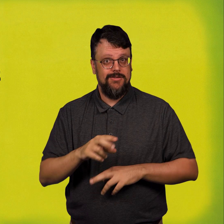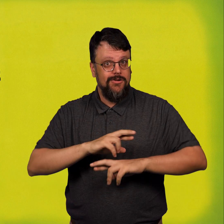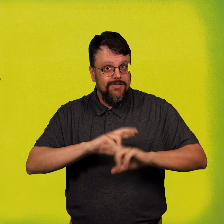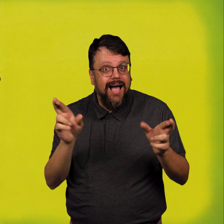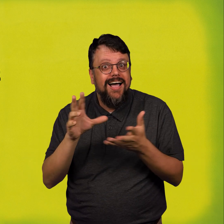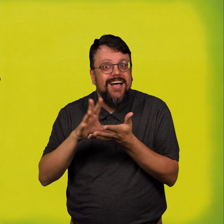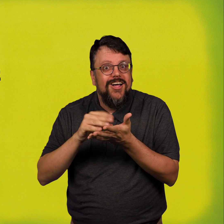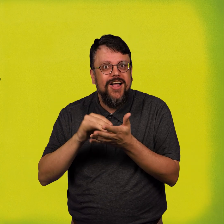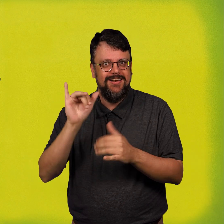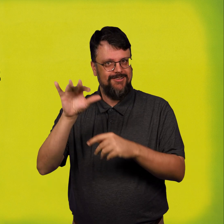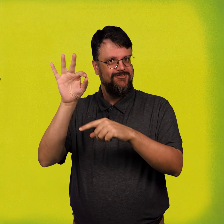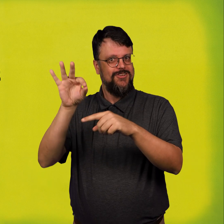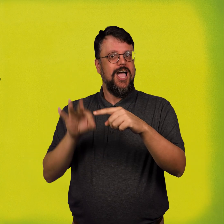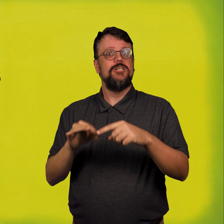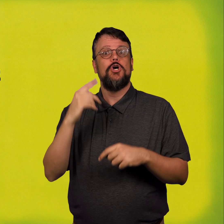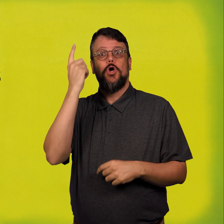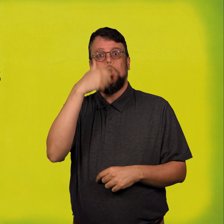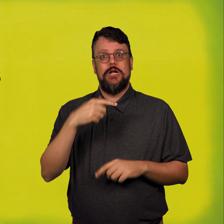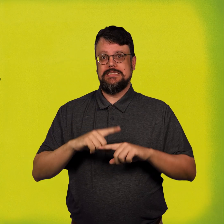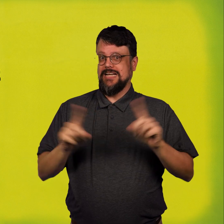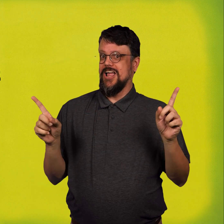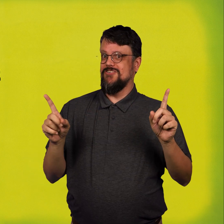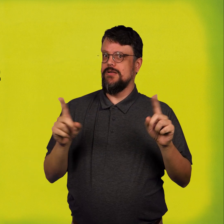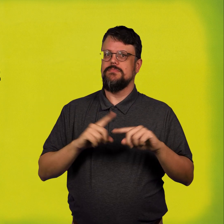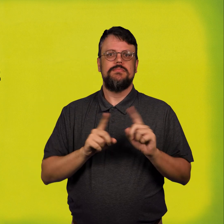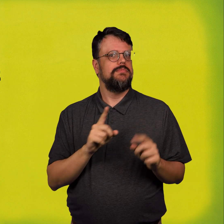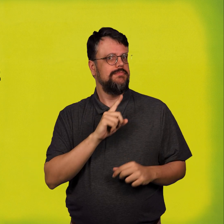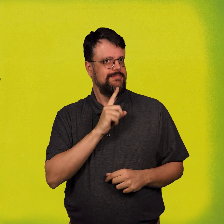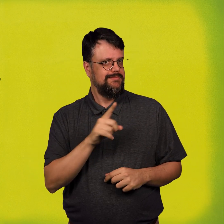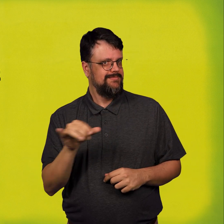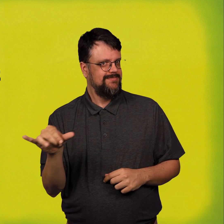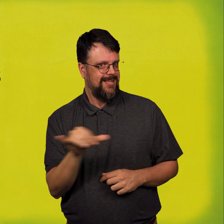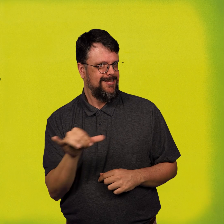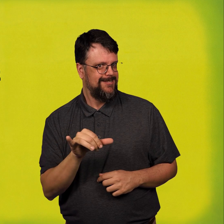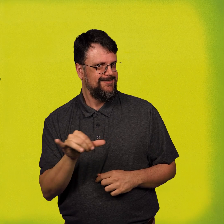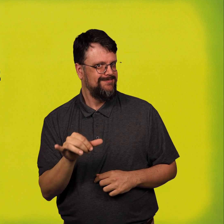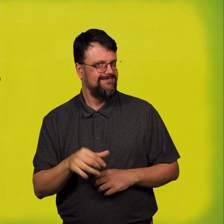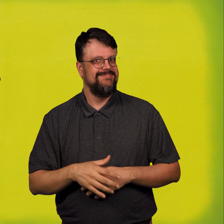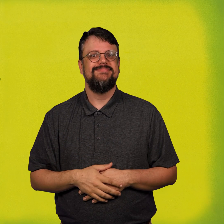To learn about fractions that look different, but are really the same, you will need